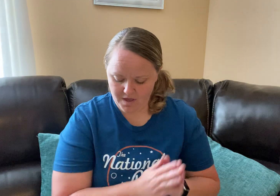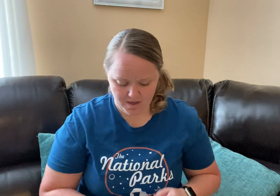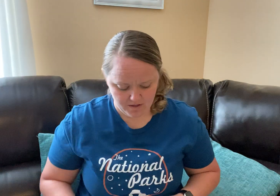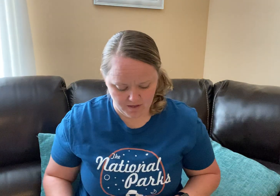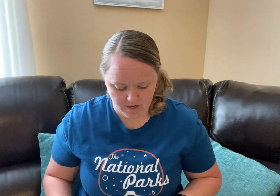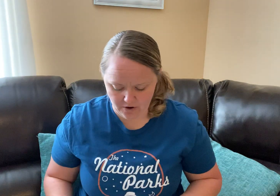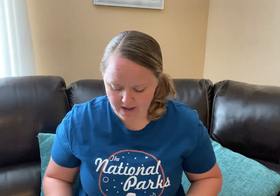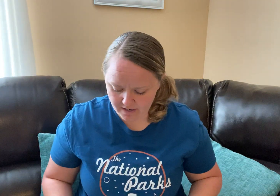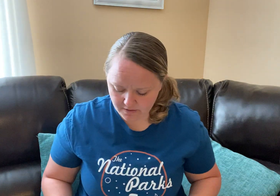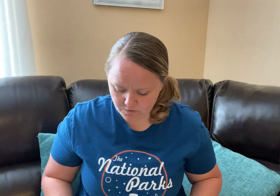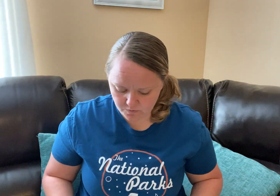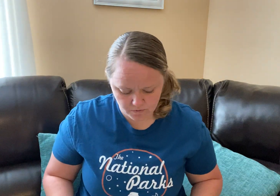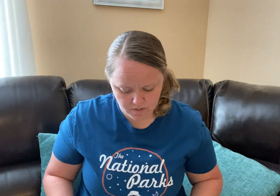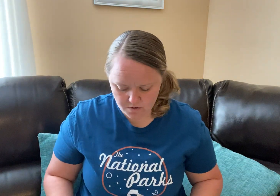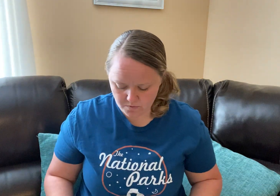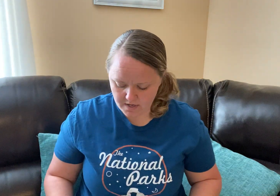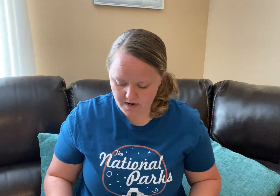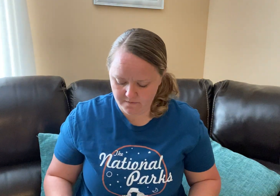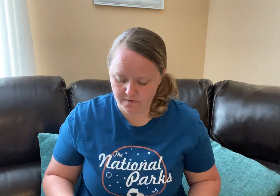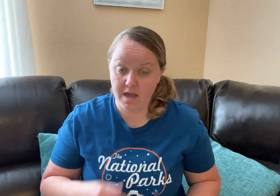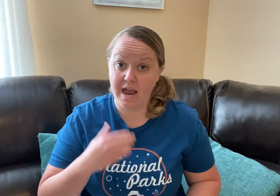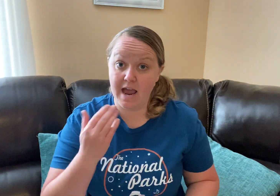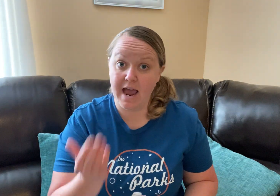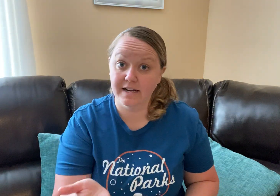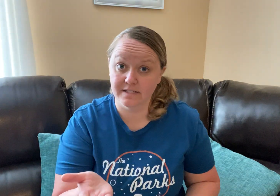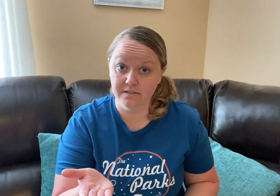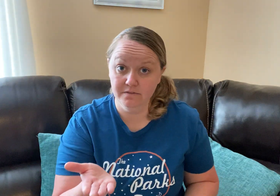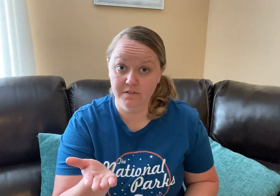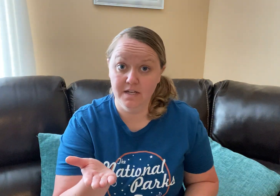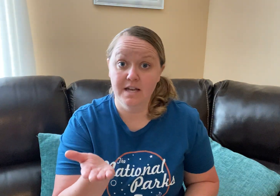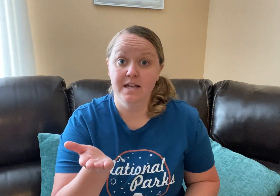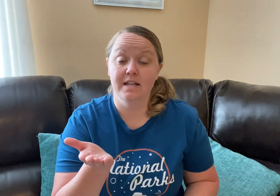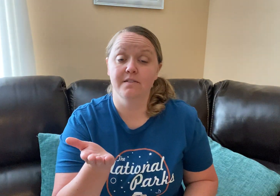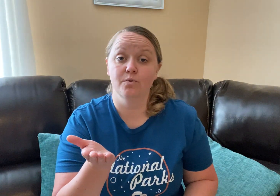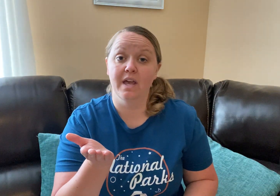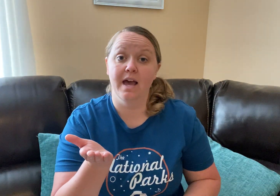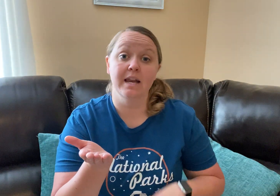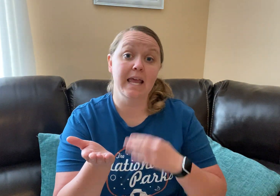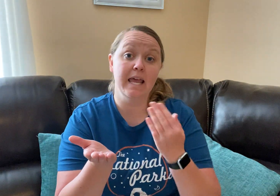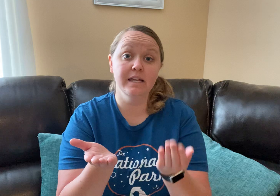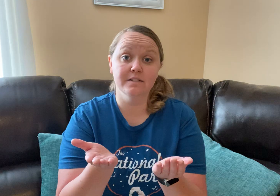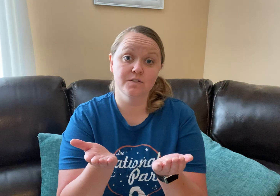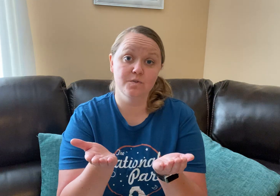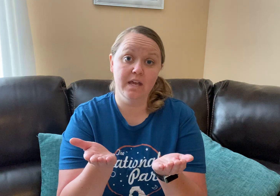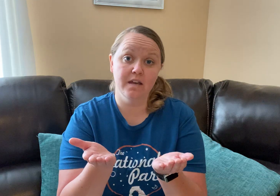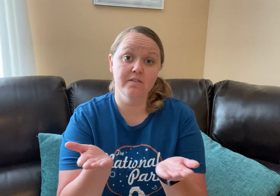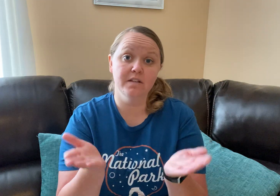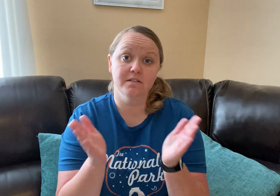Okay, now adding to, we have active, and if we add eight to the end of it.